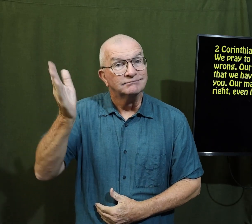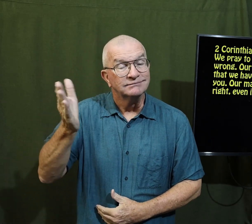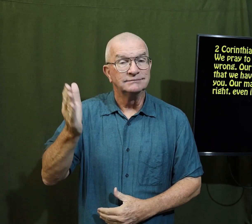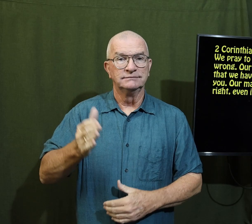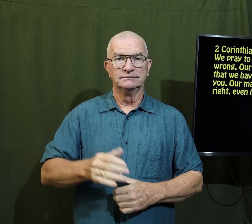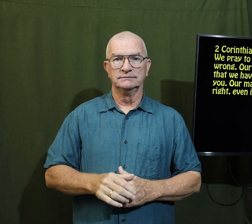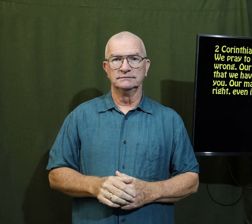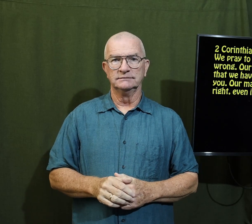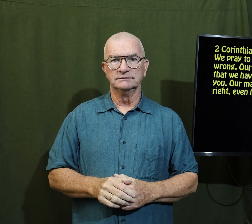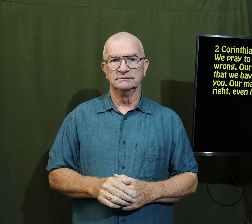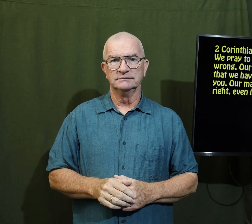our message